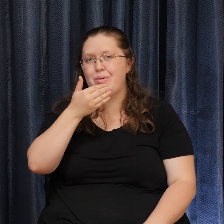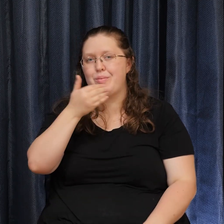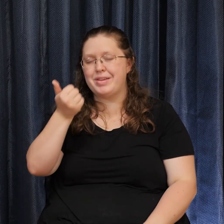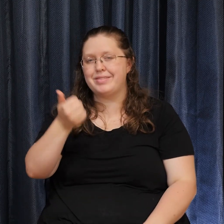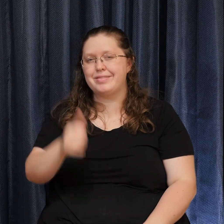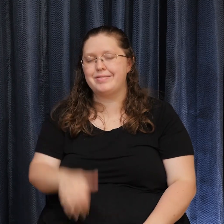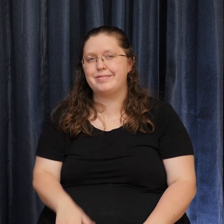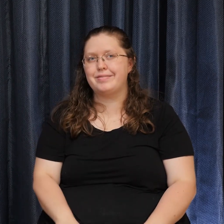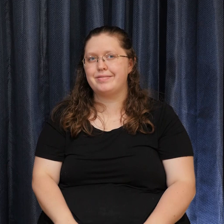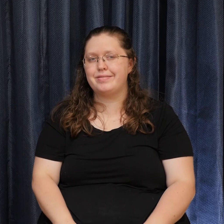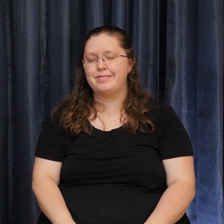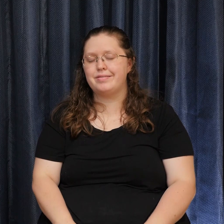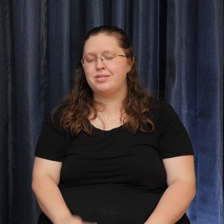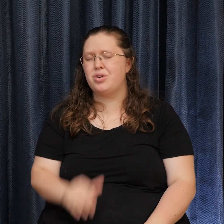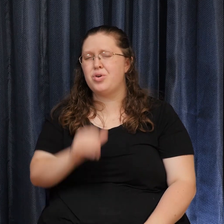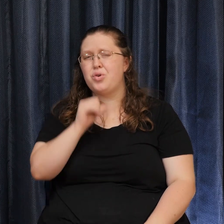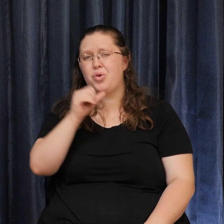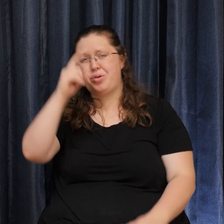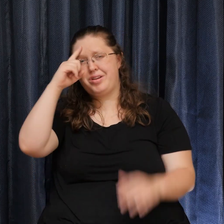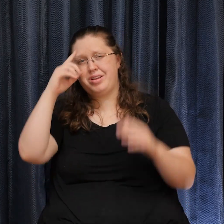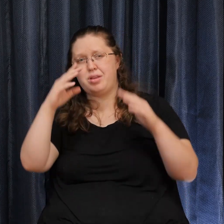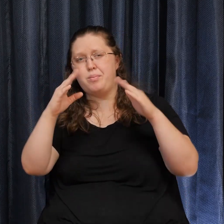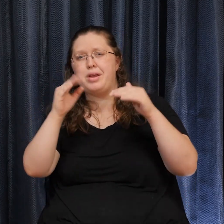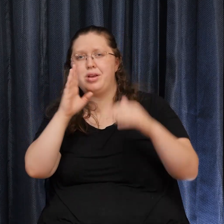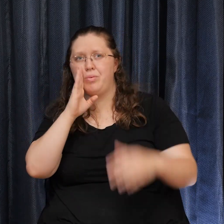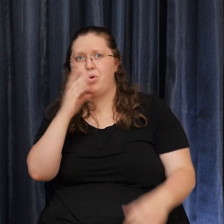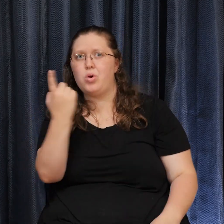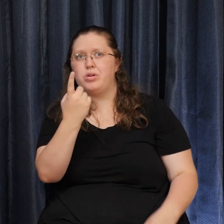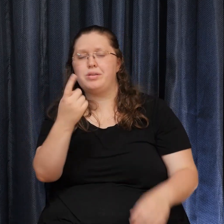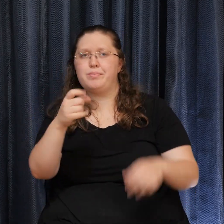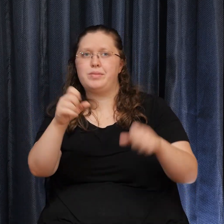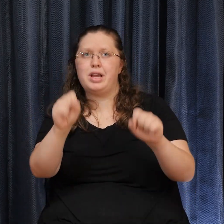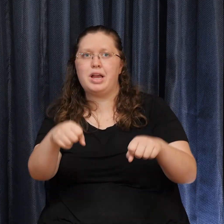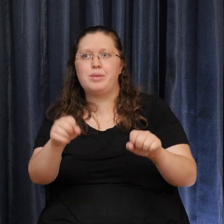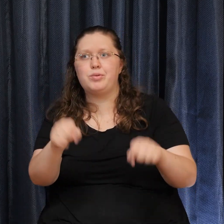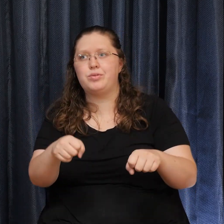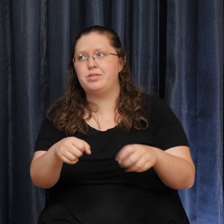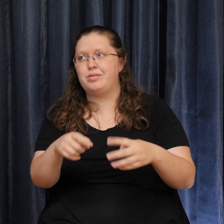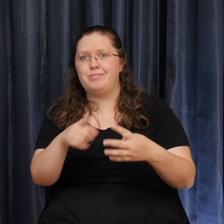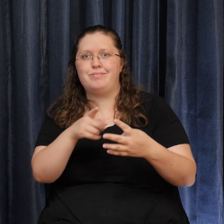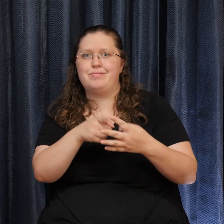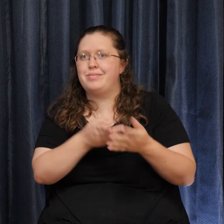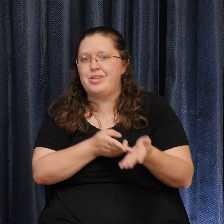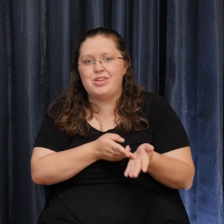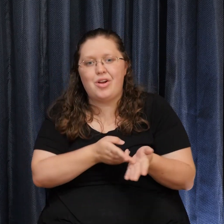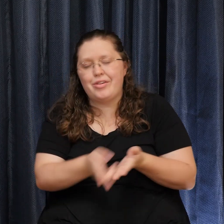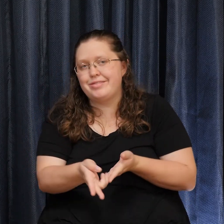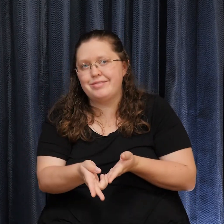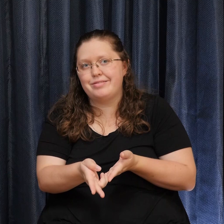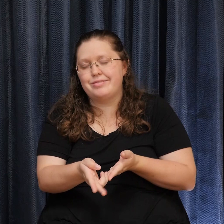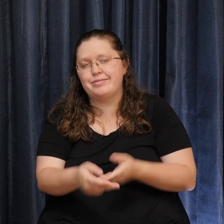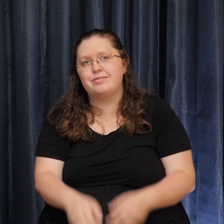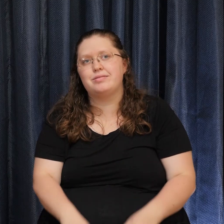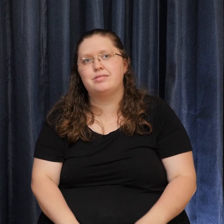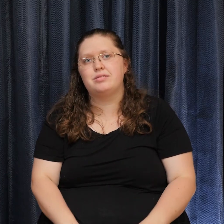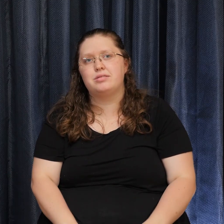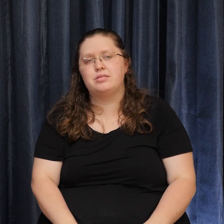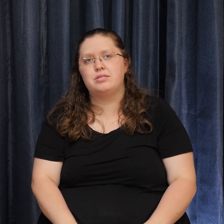Don't expect That you will always Be able To be impeccable With your word Your routine Your routine habits